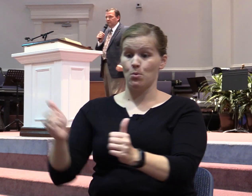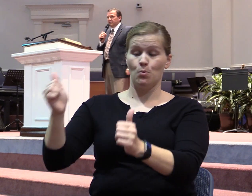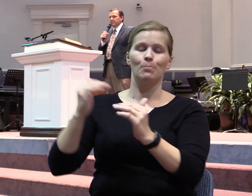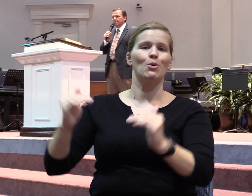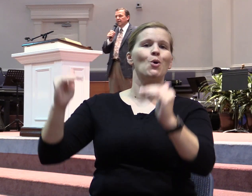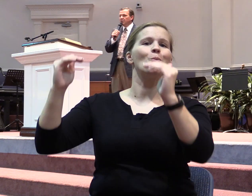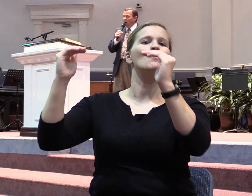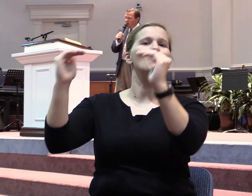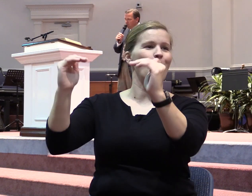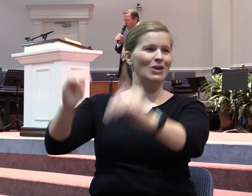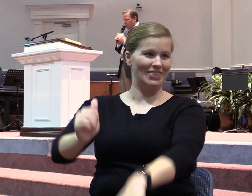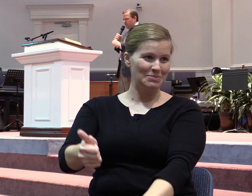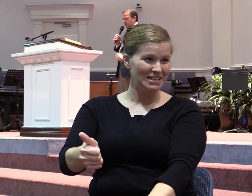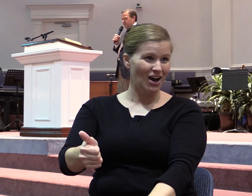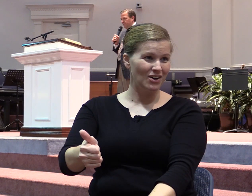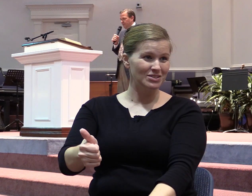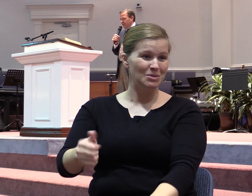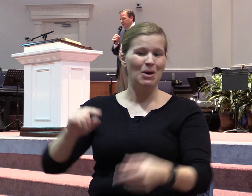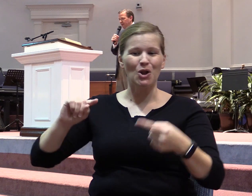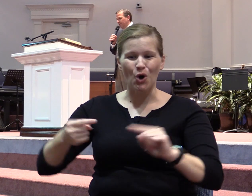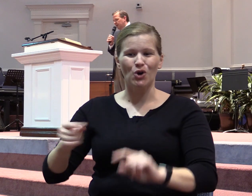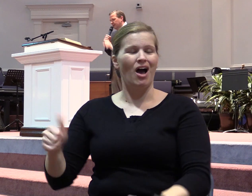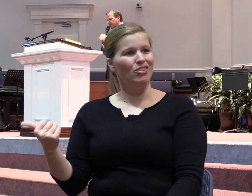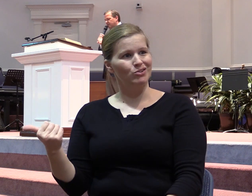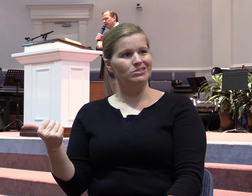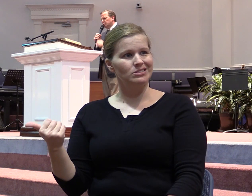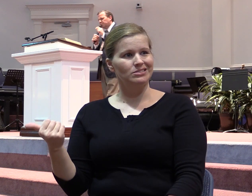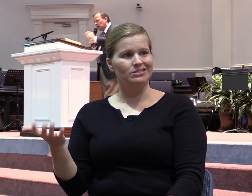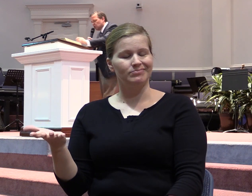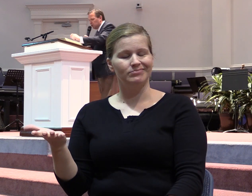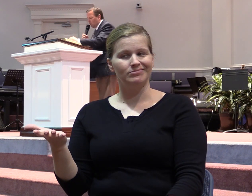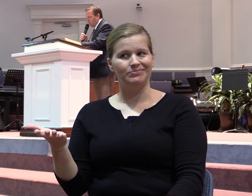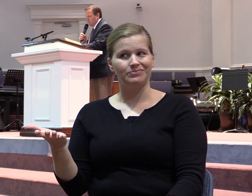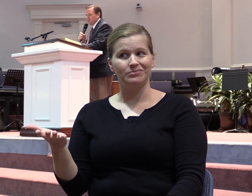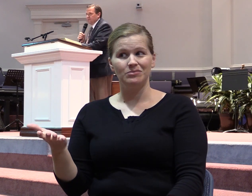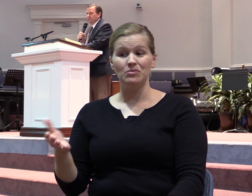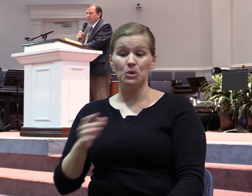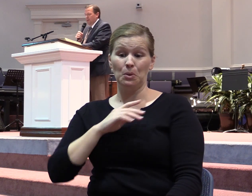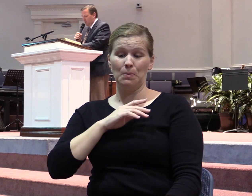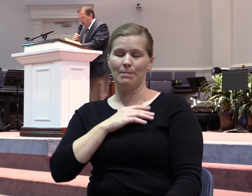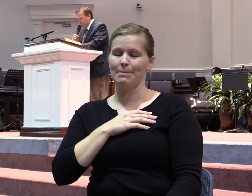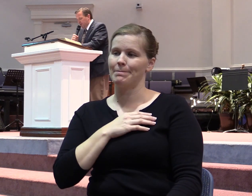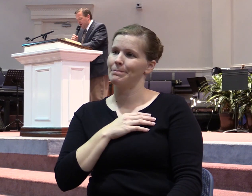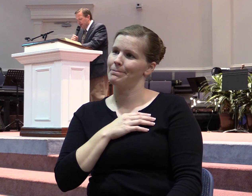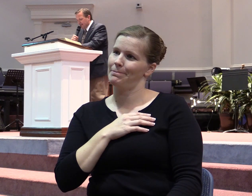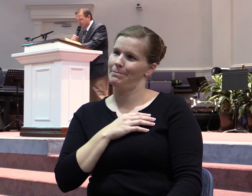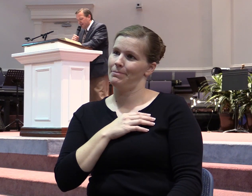at the harm of others. He then discussed personal wars. And what I mean by that is that